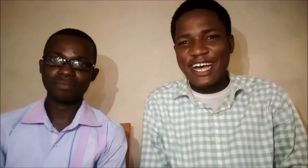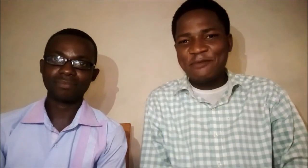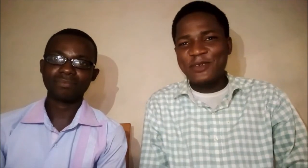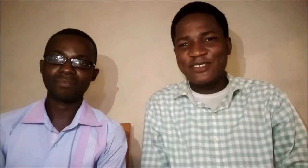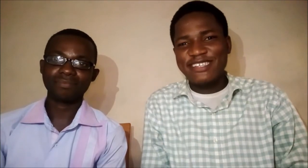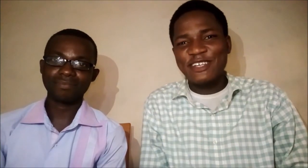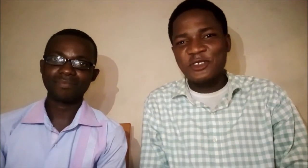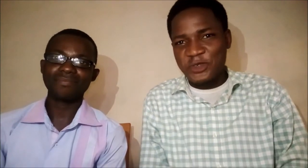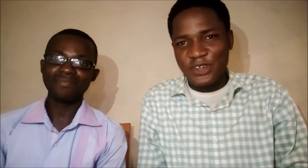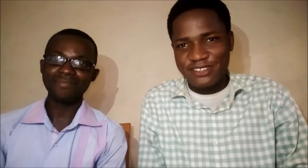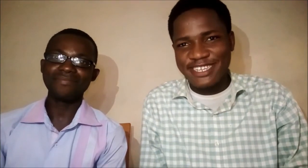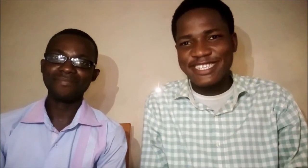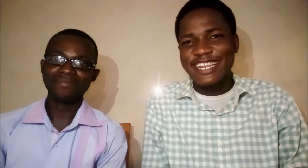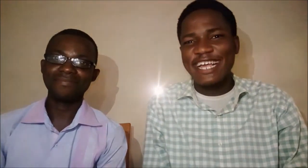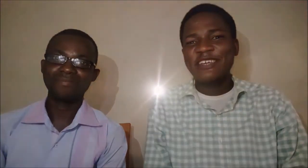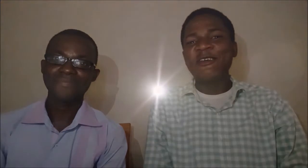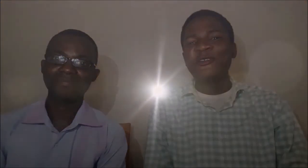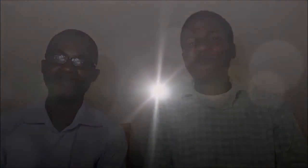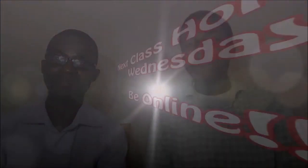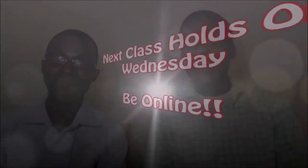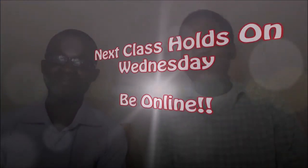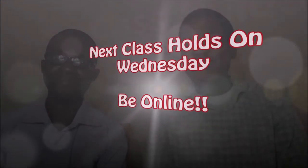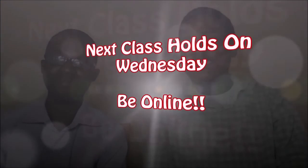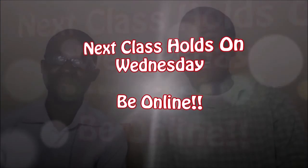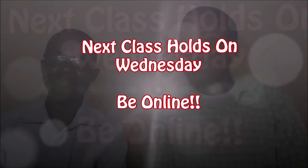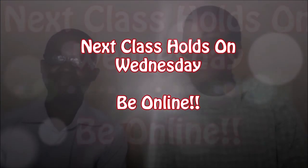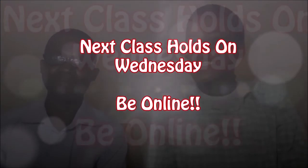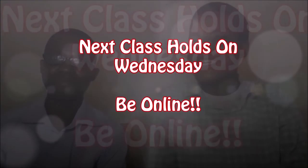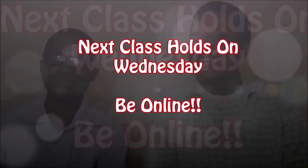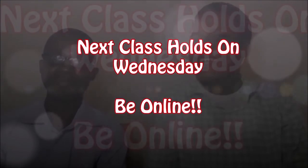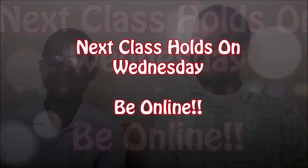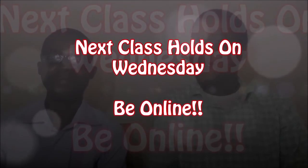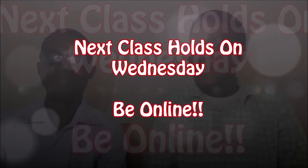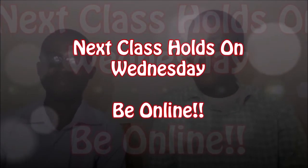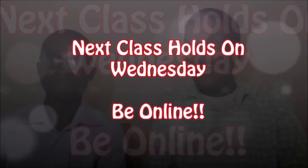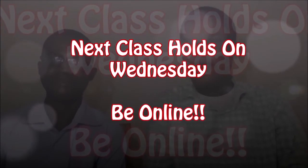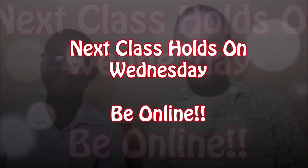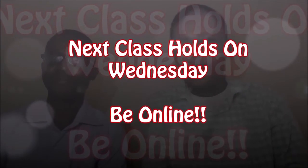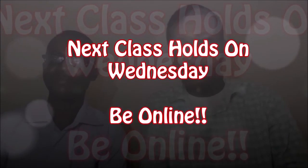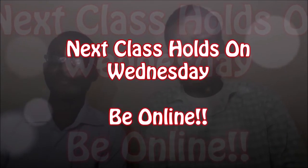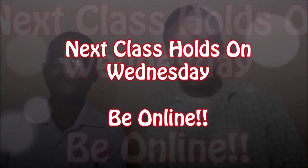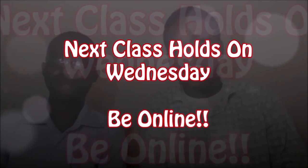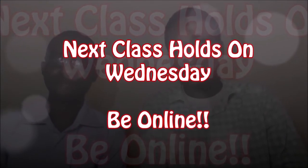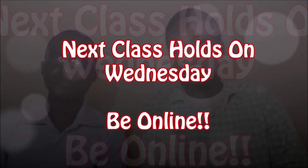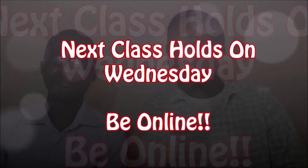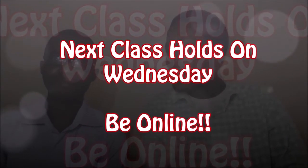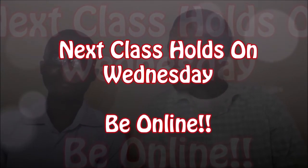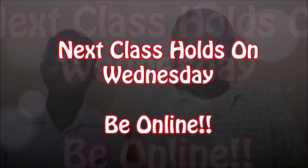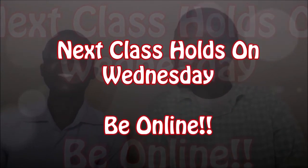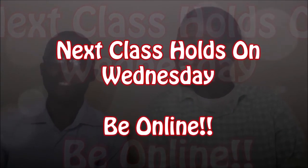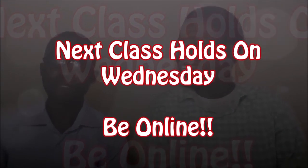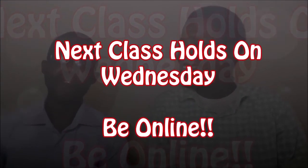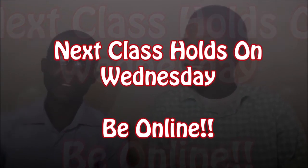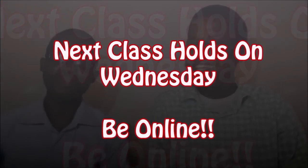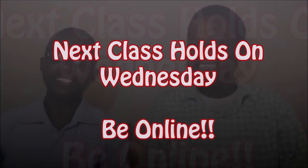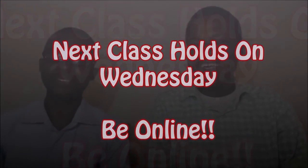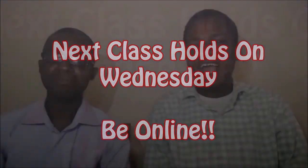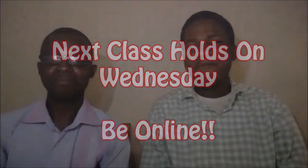most studios in this class. So from now to next Wednesday, goodbye from Franklin and Femi. Bye